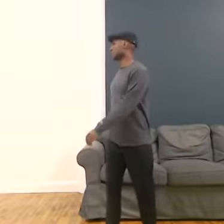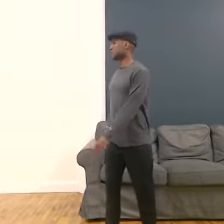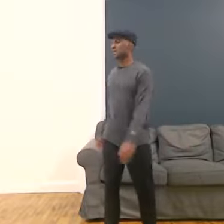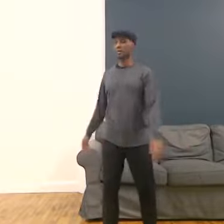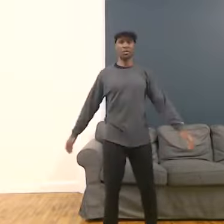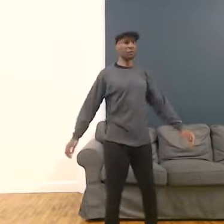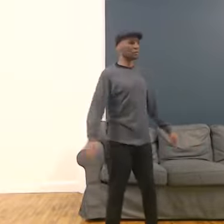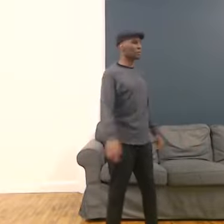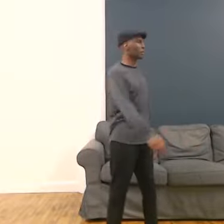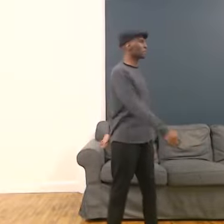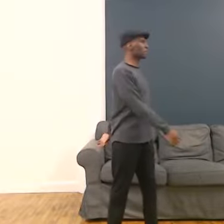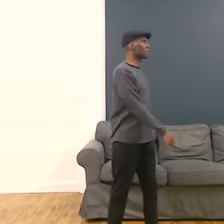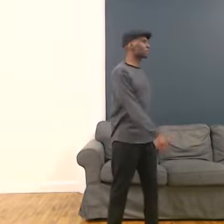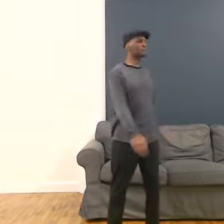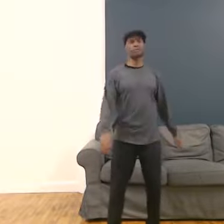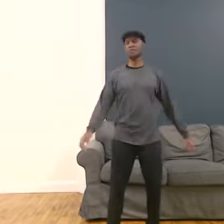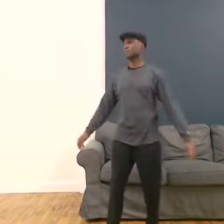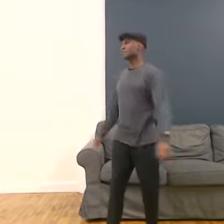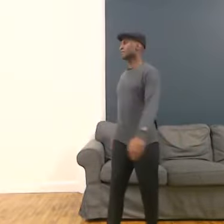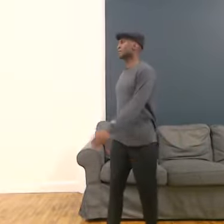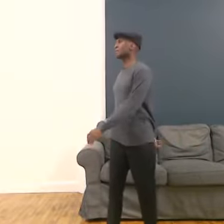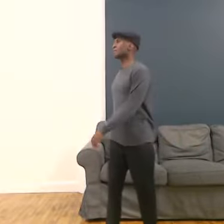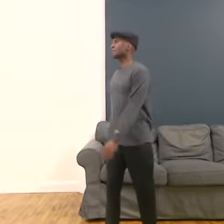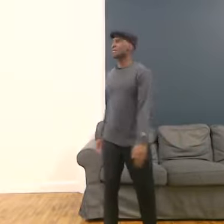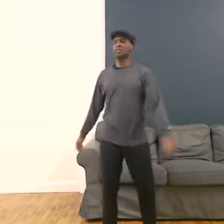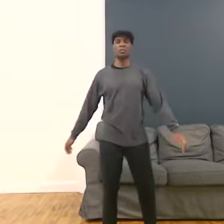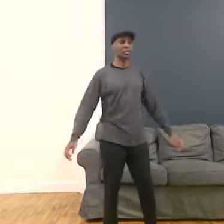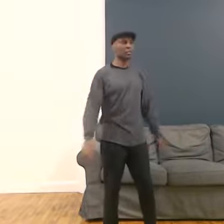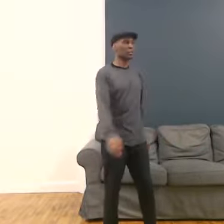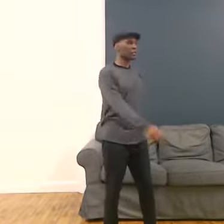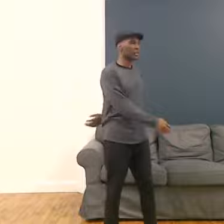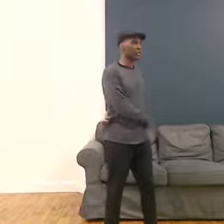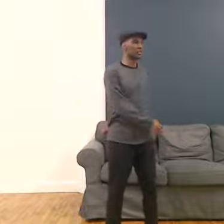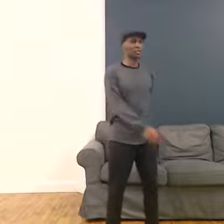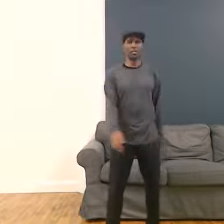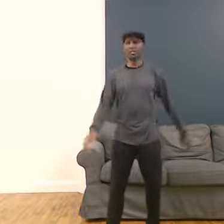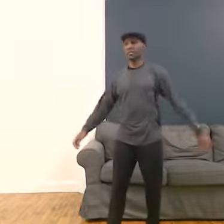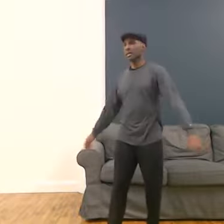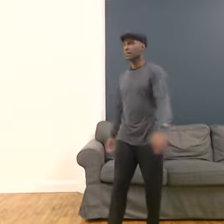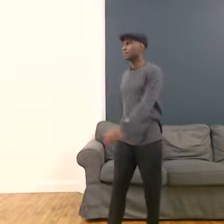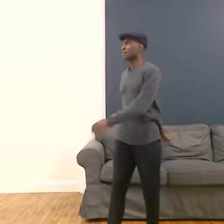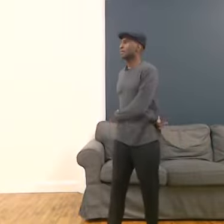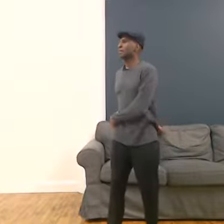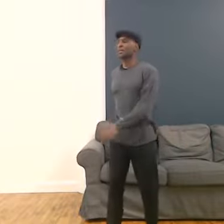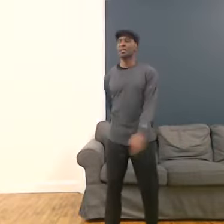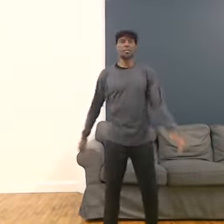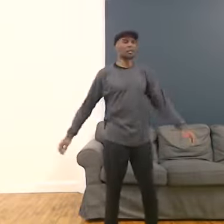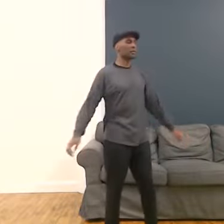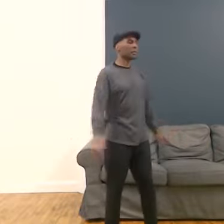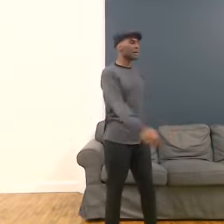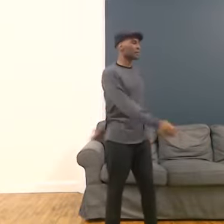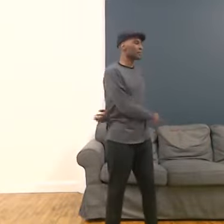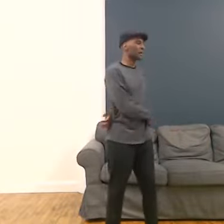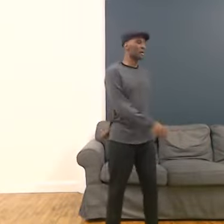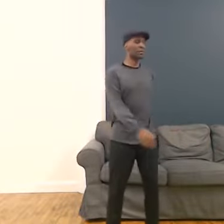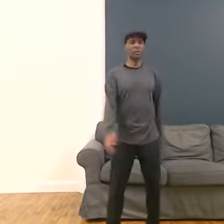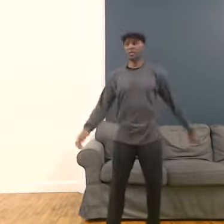And if you feel comfortable, you can allow your hands to tap. Lower back and lower abdomen.